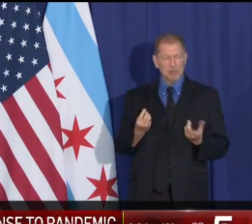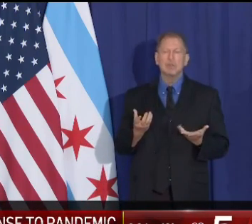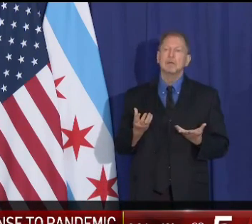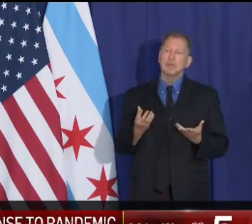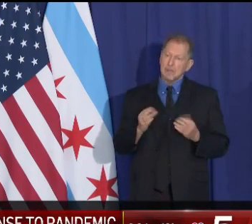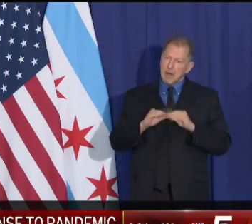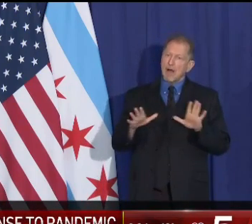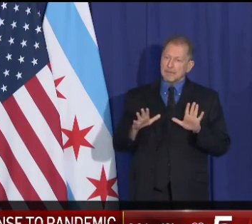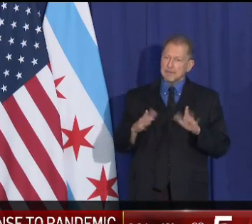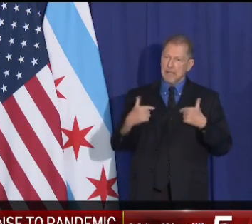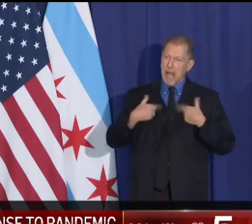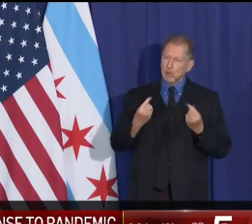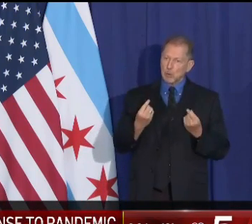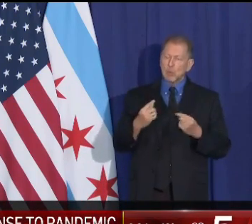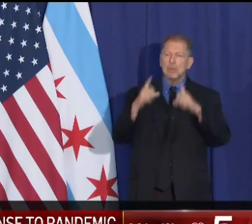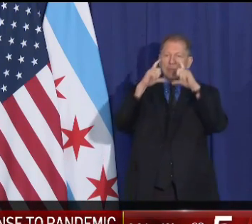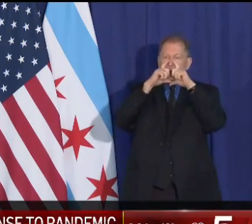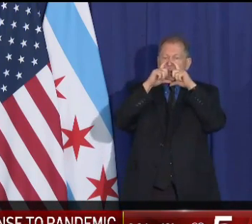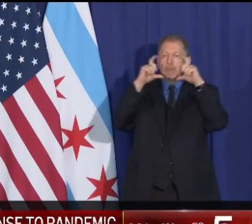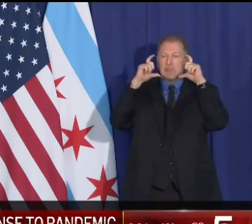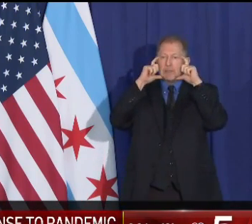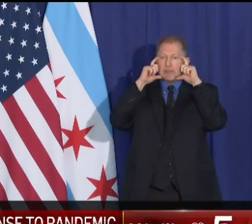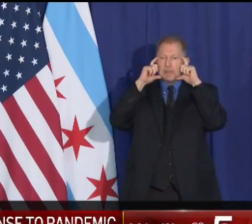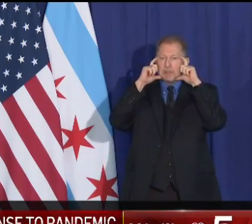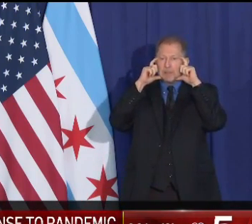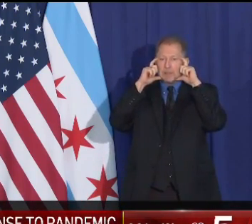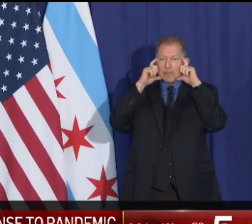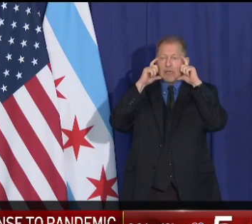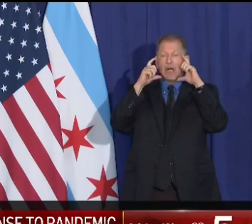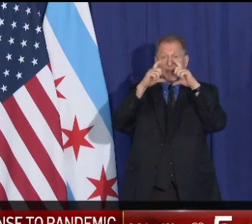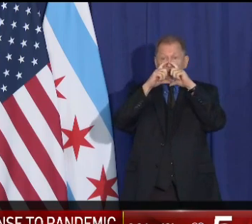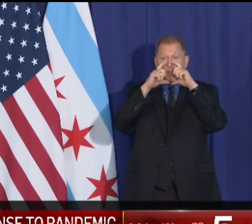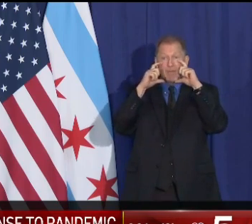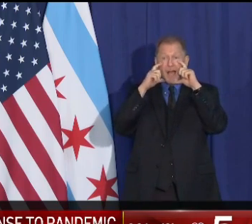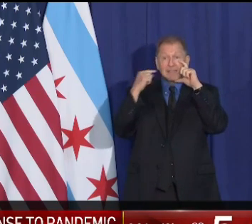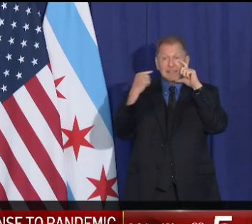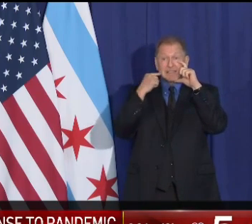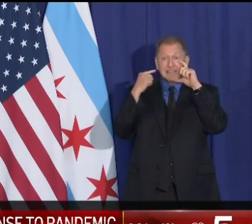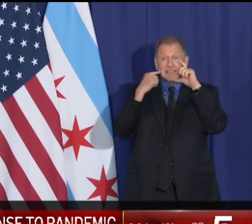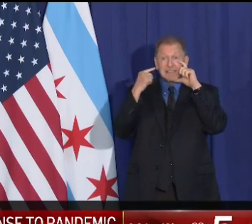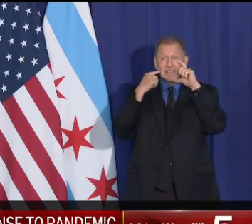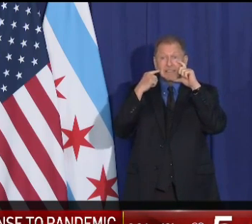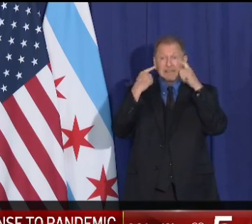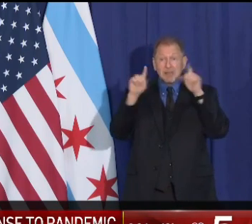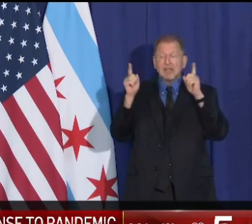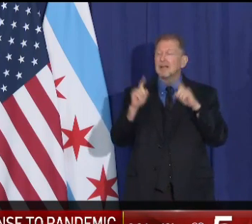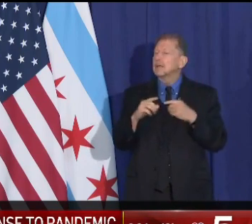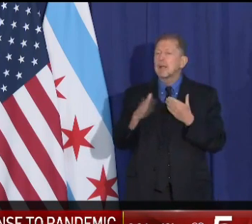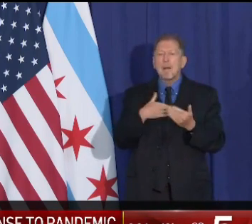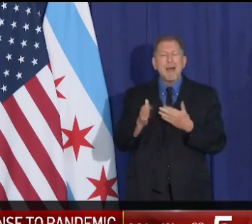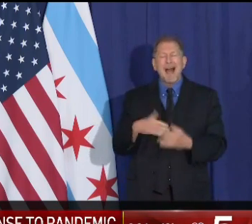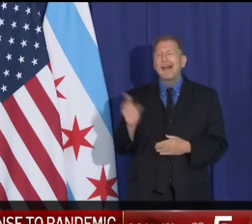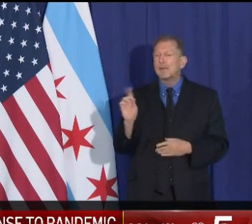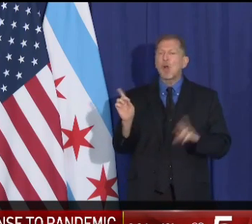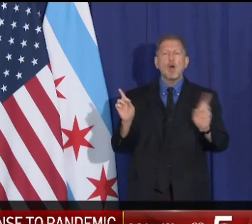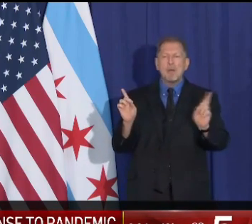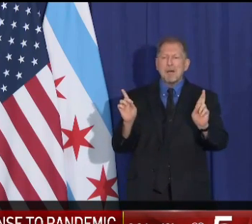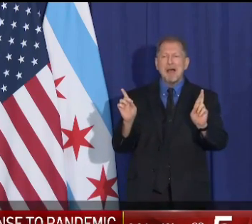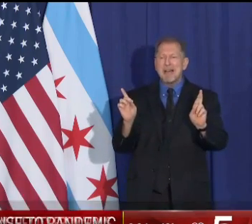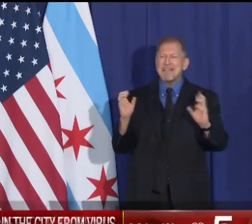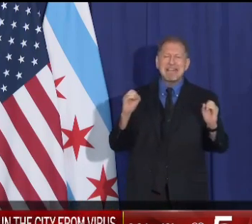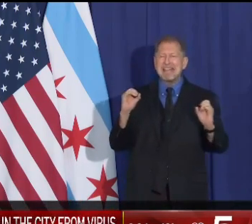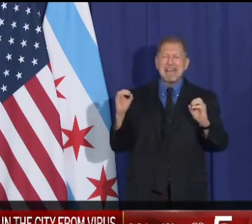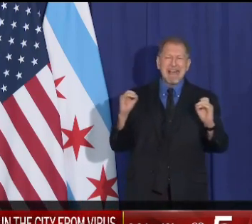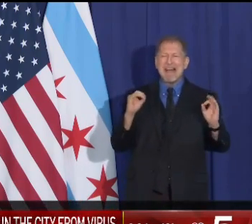face coverings. Folks, these work. This isn't a partisan issue. This is not up for